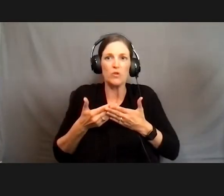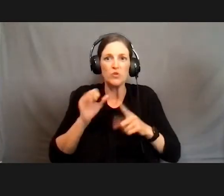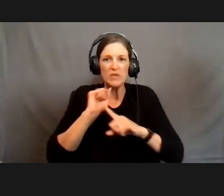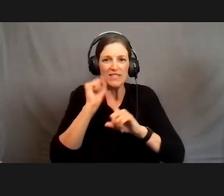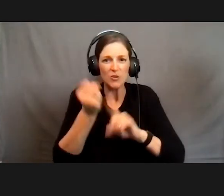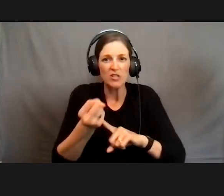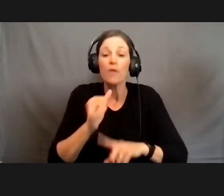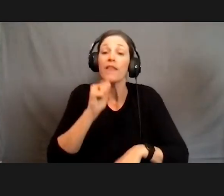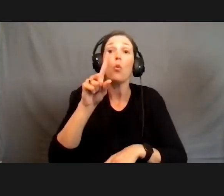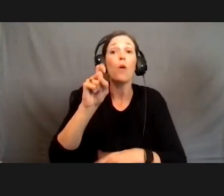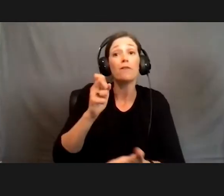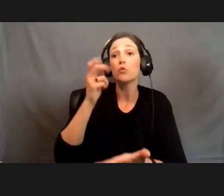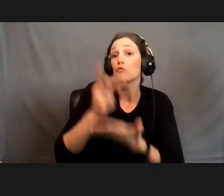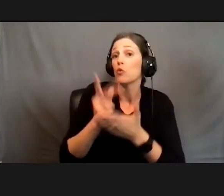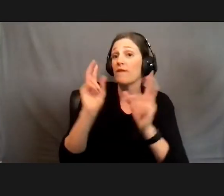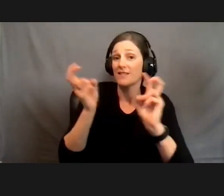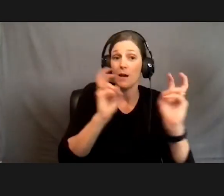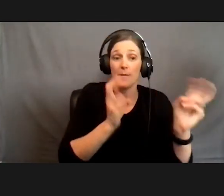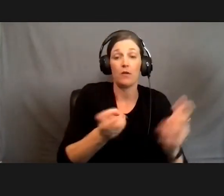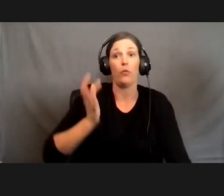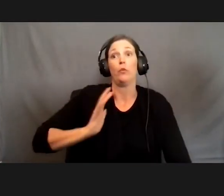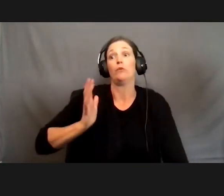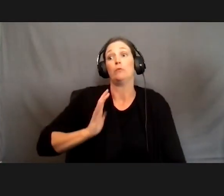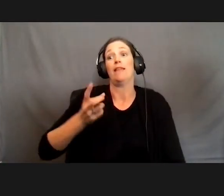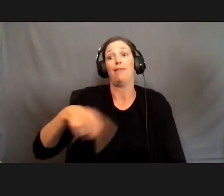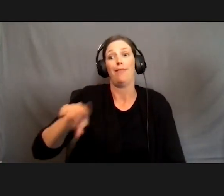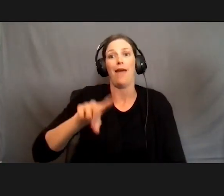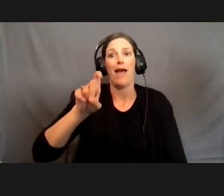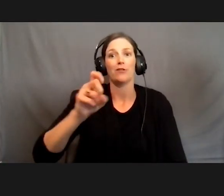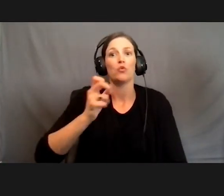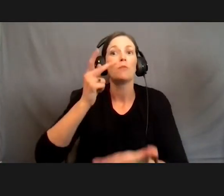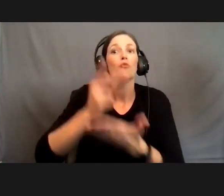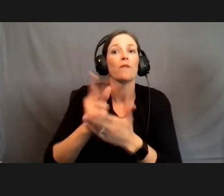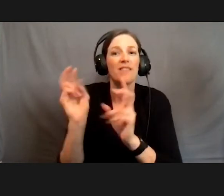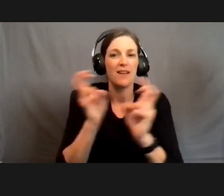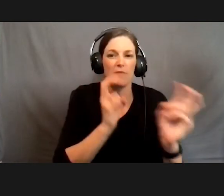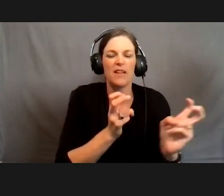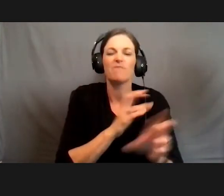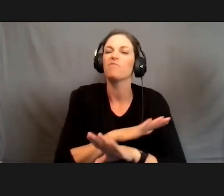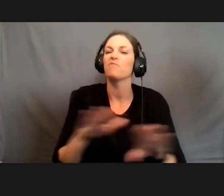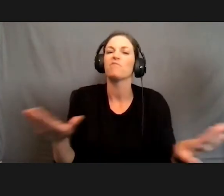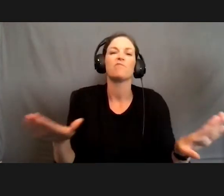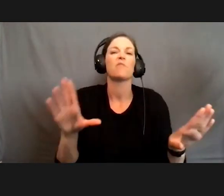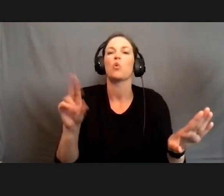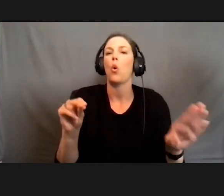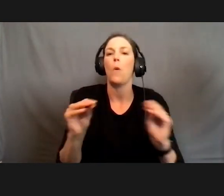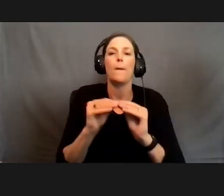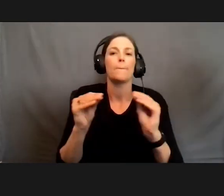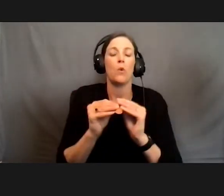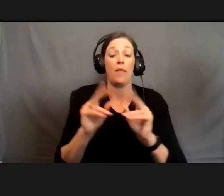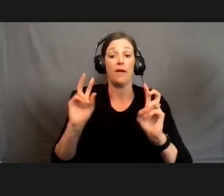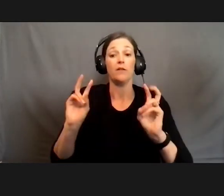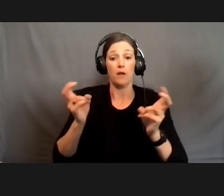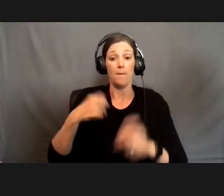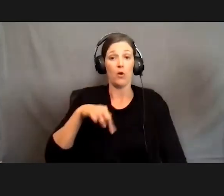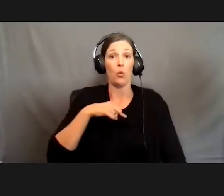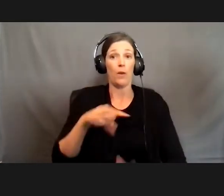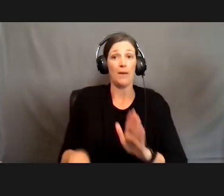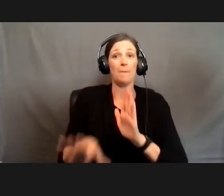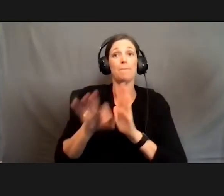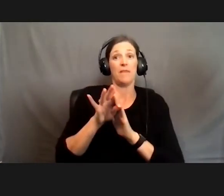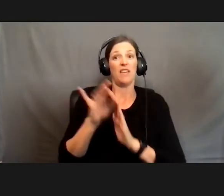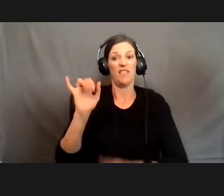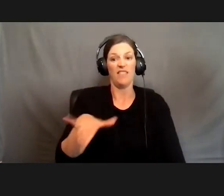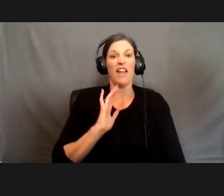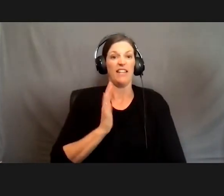approve the topic. It used to be that they had to approve it. They don't do that anymore. So the topic that we choose is the topic that